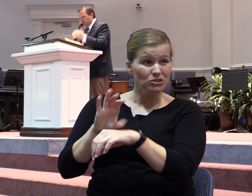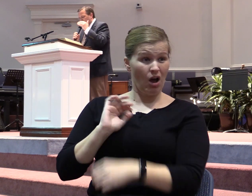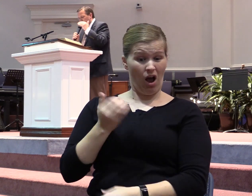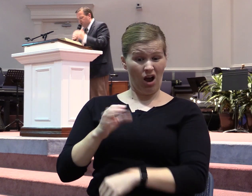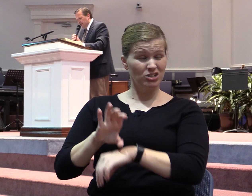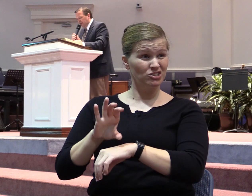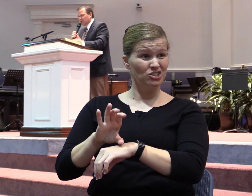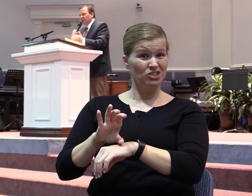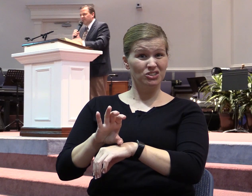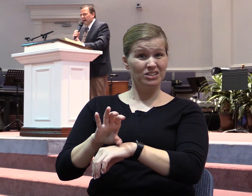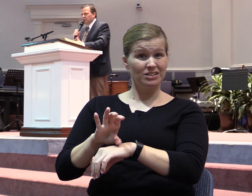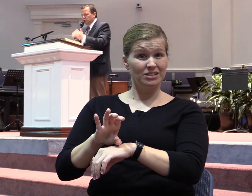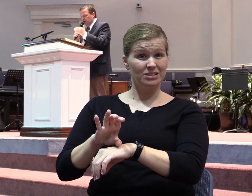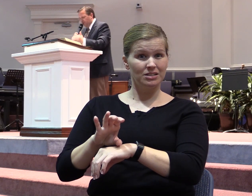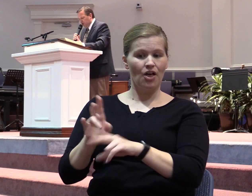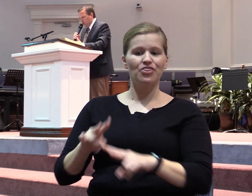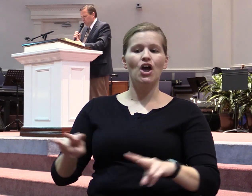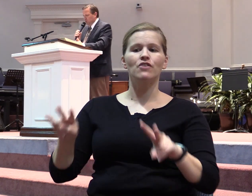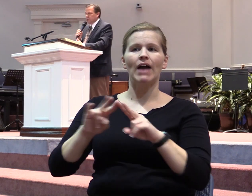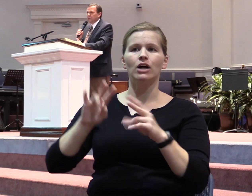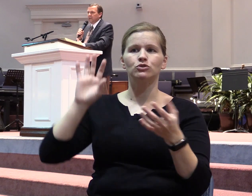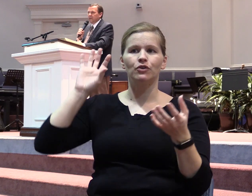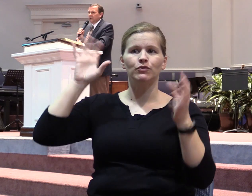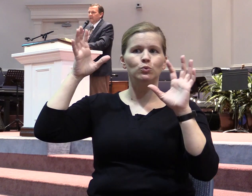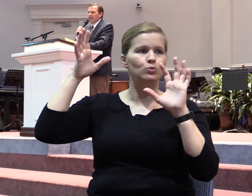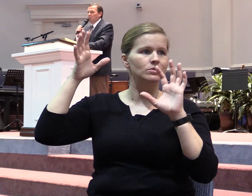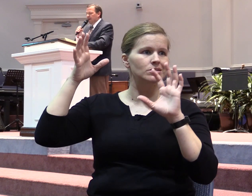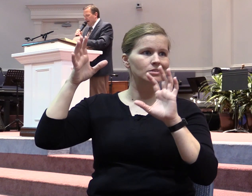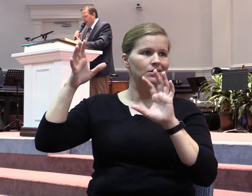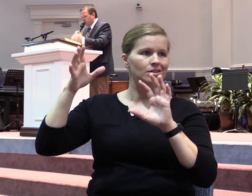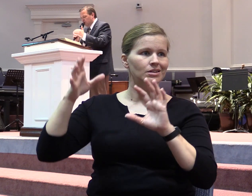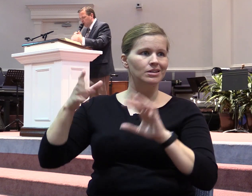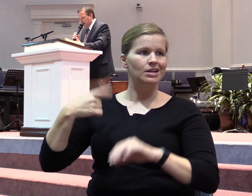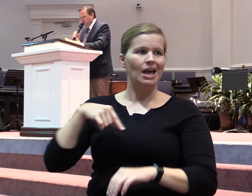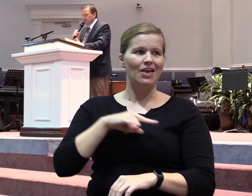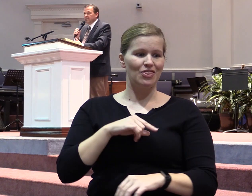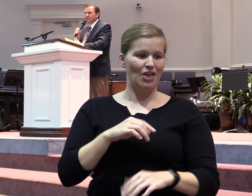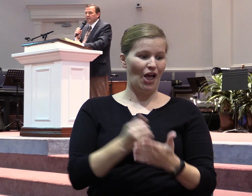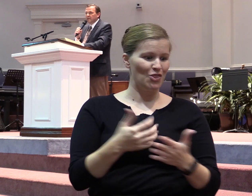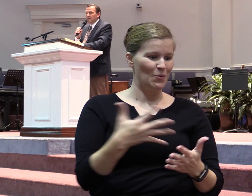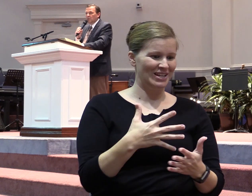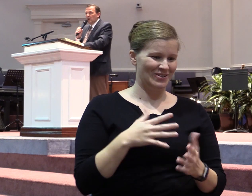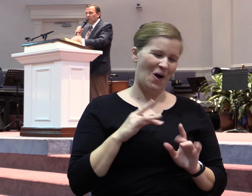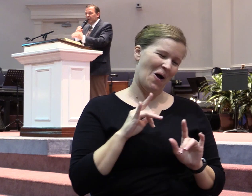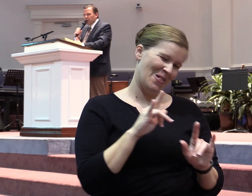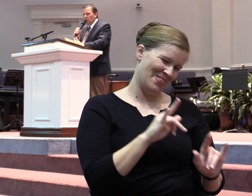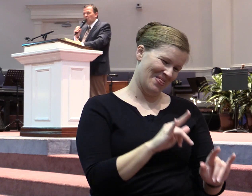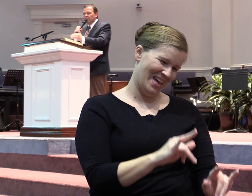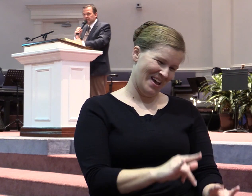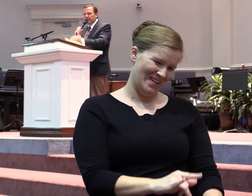get their values confused and we cater to the rich while we ignore and reject